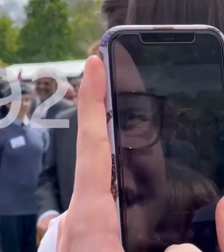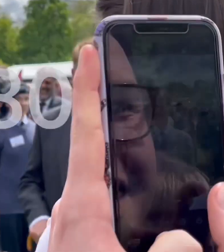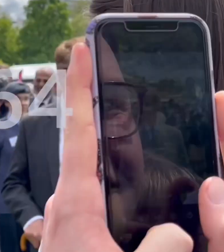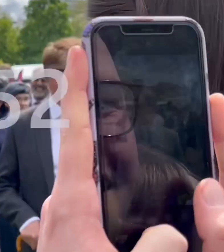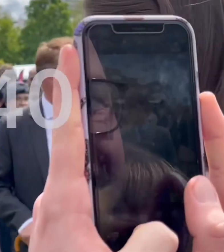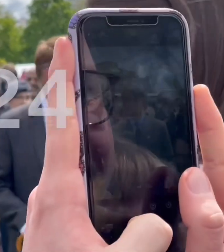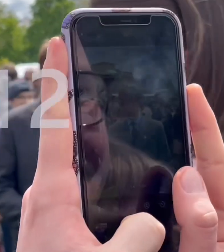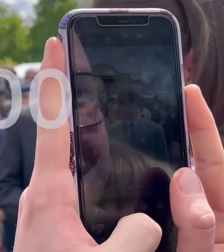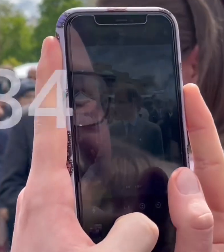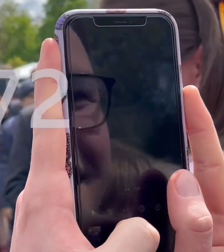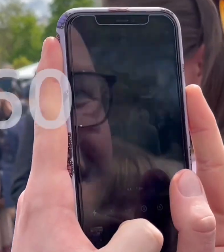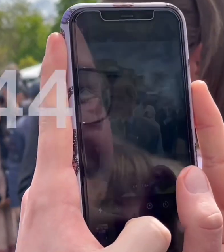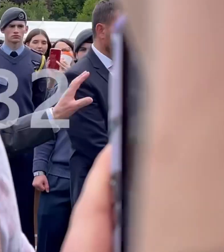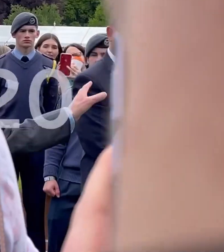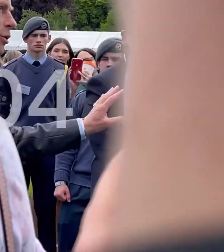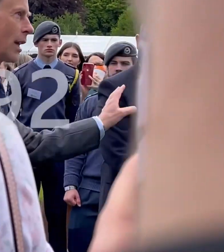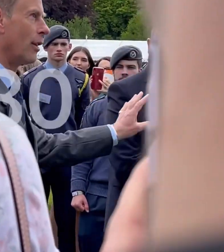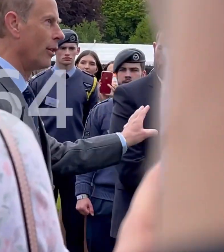We'll be right back.